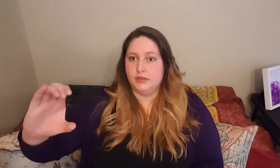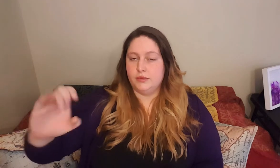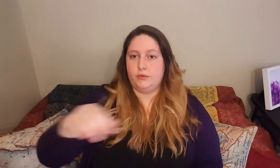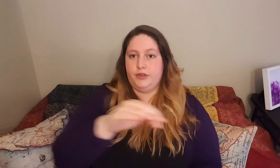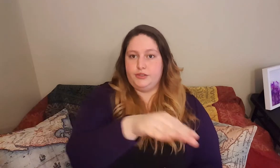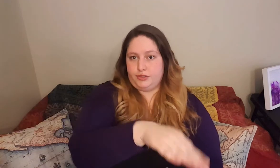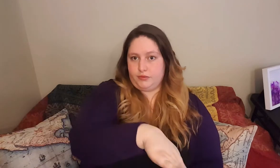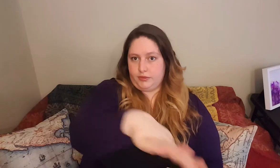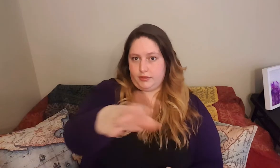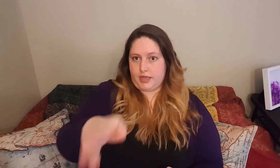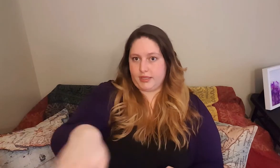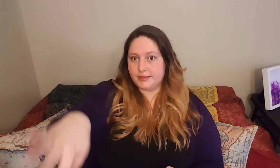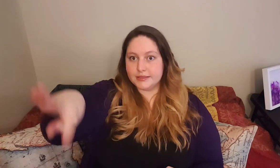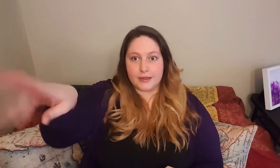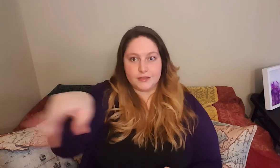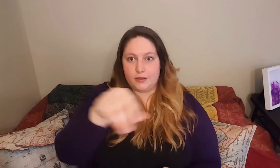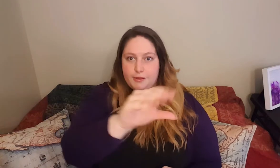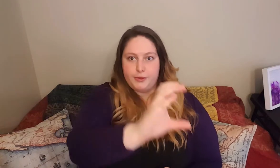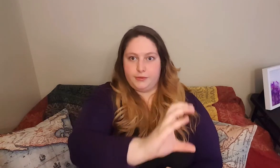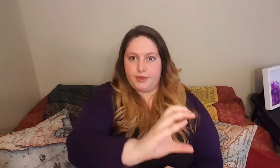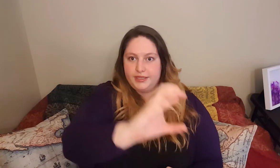Or you can just do it with your hands. I saw it both ways.